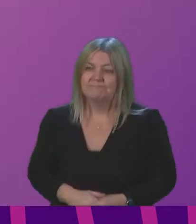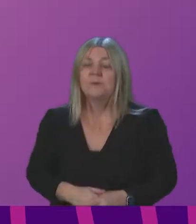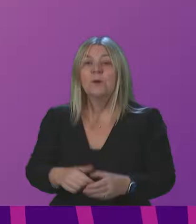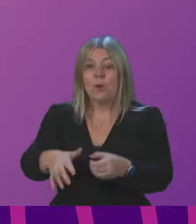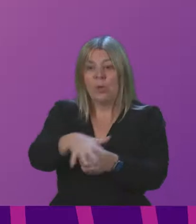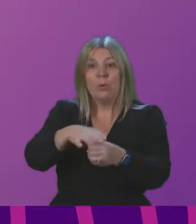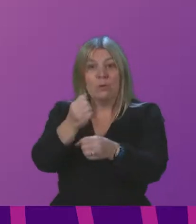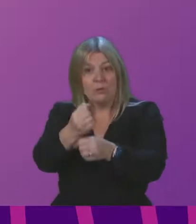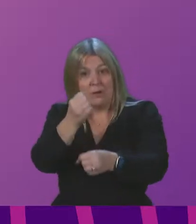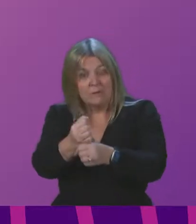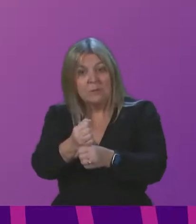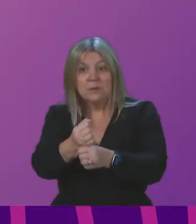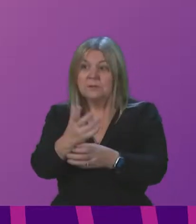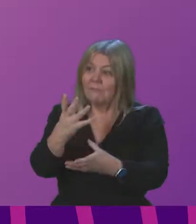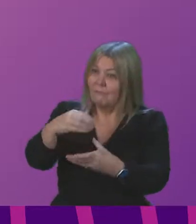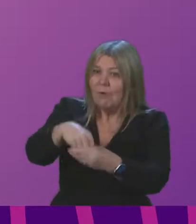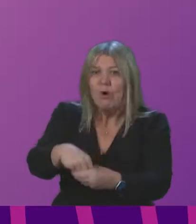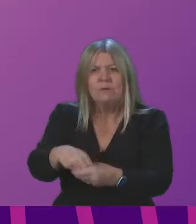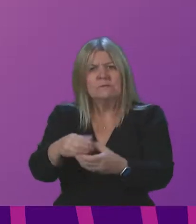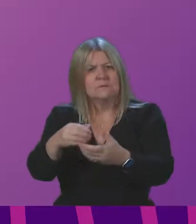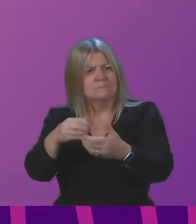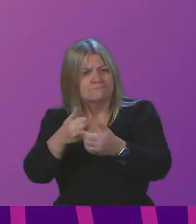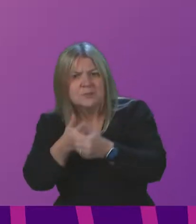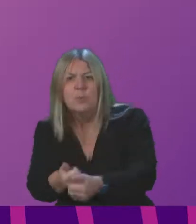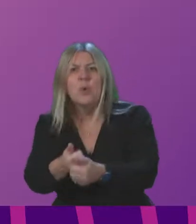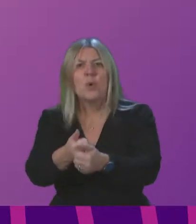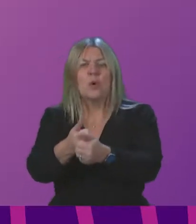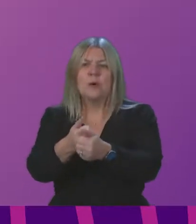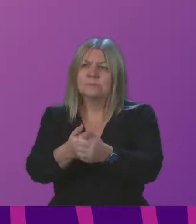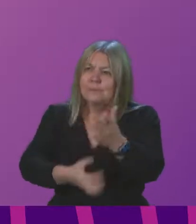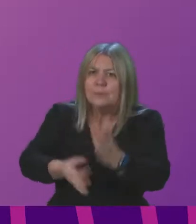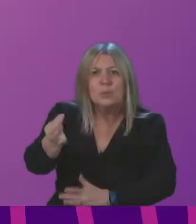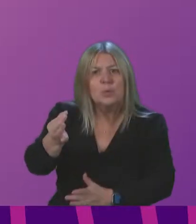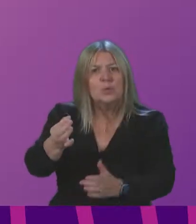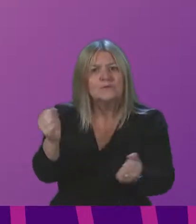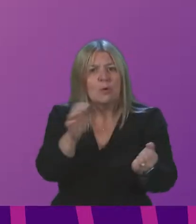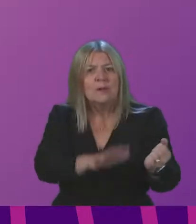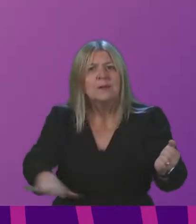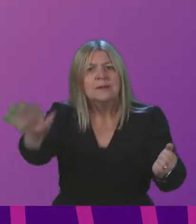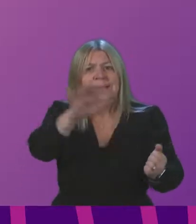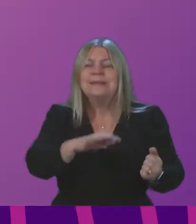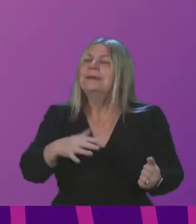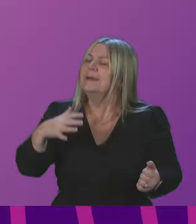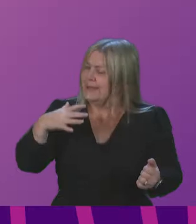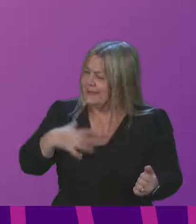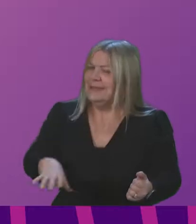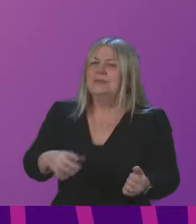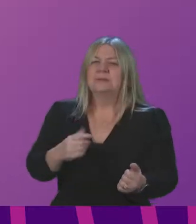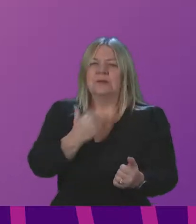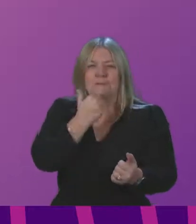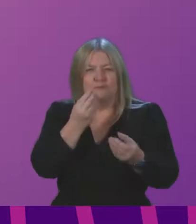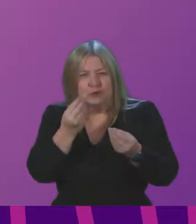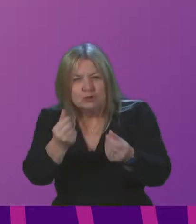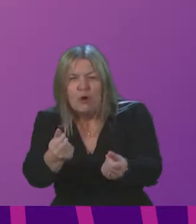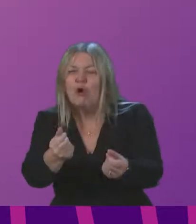leading role in recovery, not only does it need to be sufficiently resourced, but it also needs more long-term certainty